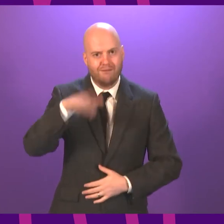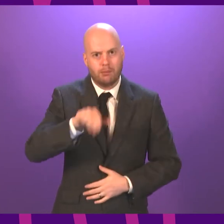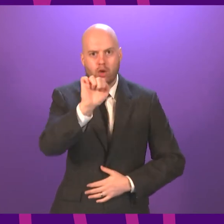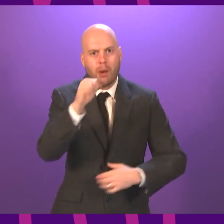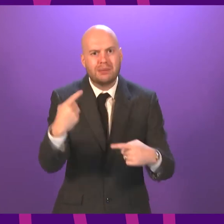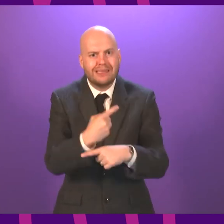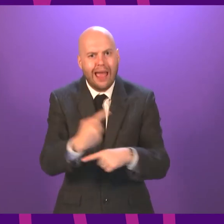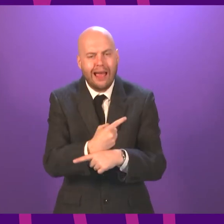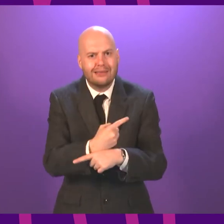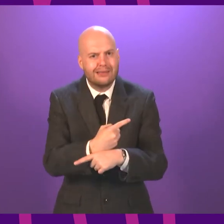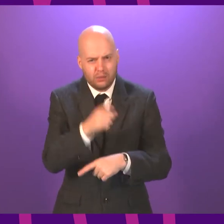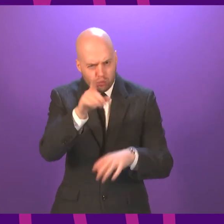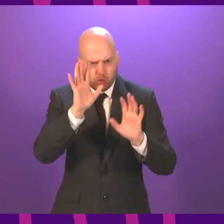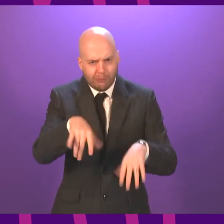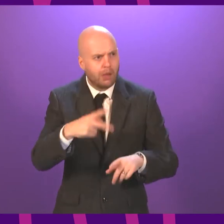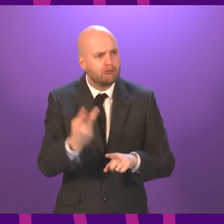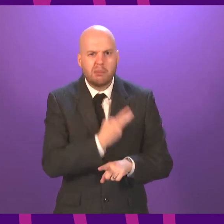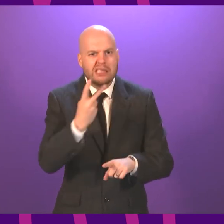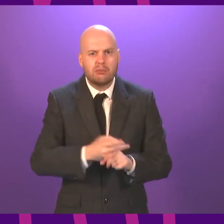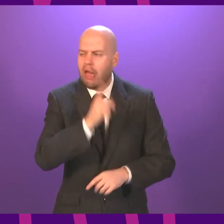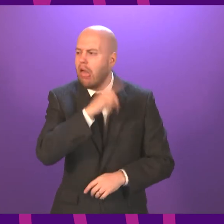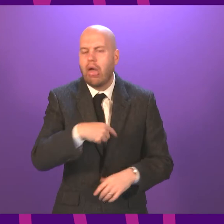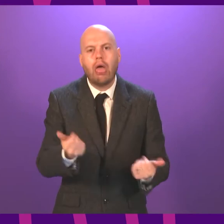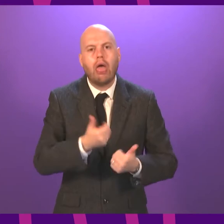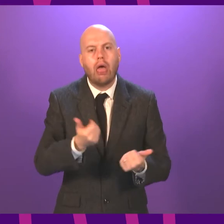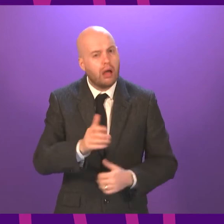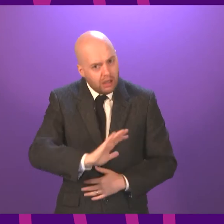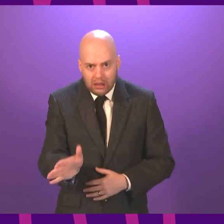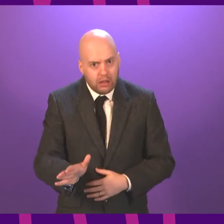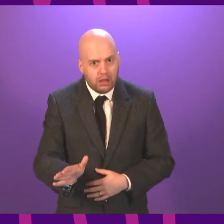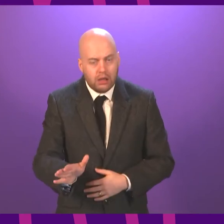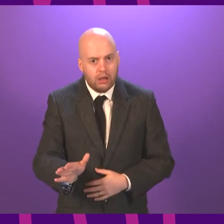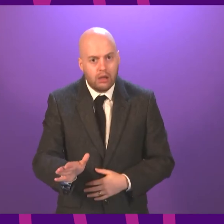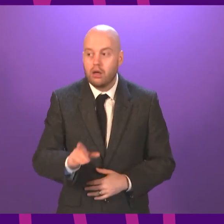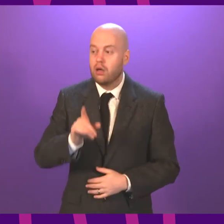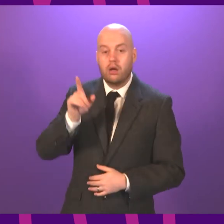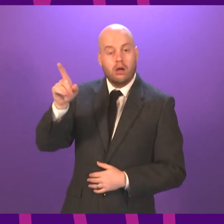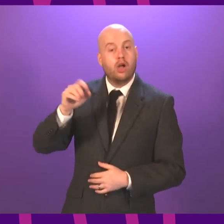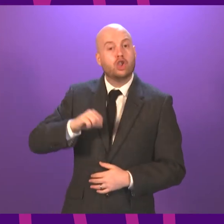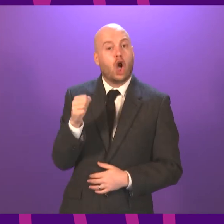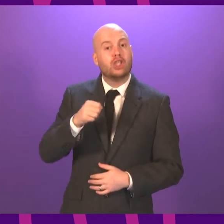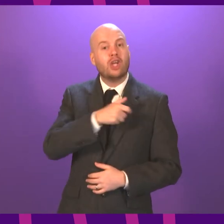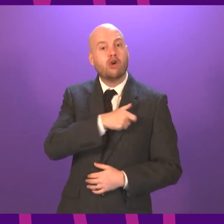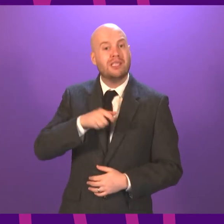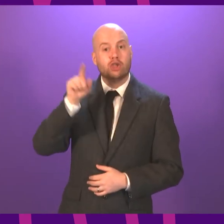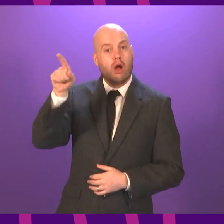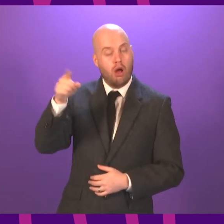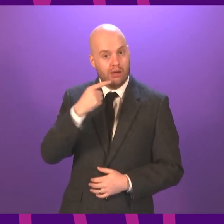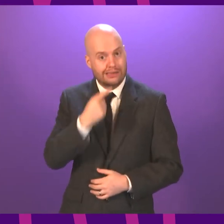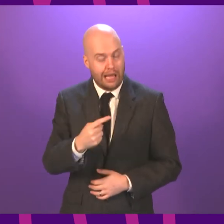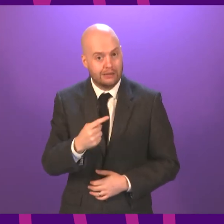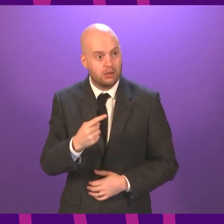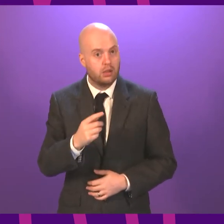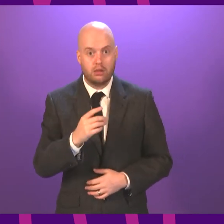repeat them. The Scottish Children and Young People's Commissioner has said on the threat of downgrading that it is, and I quote, an